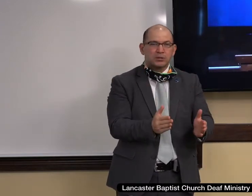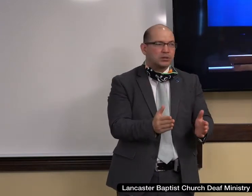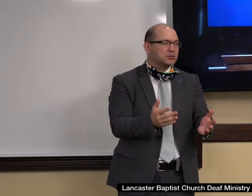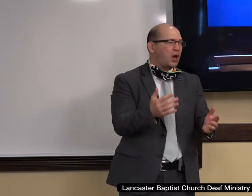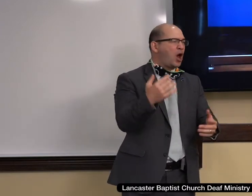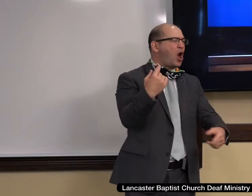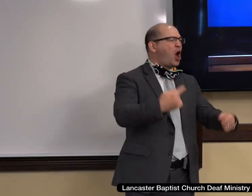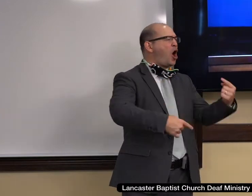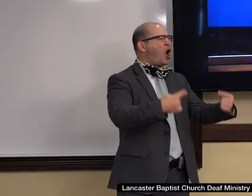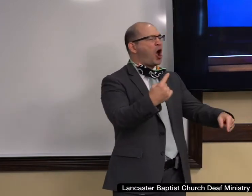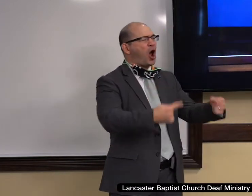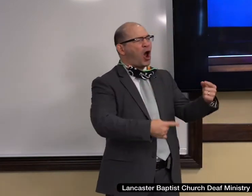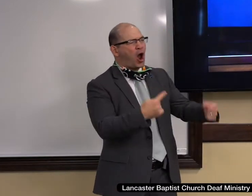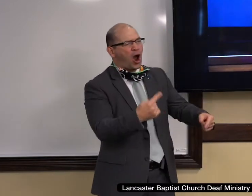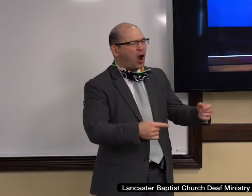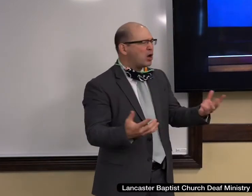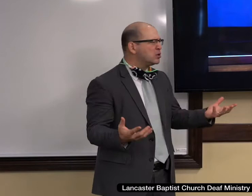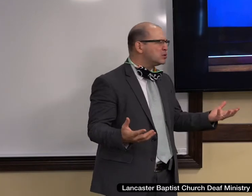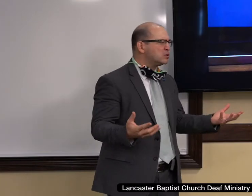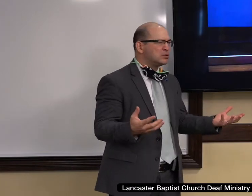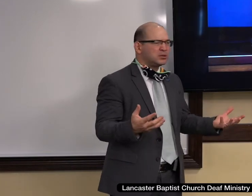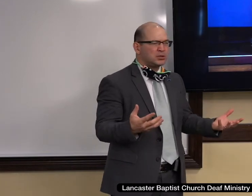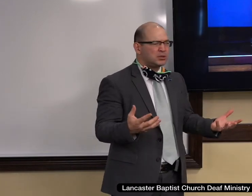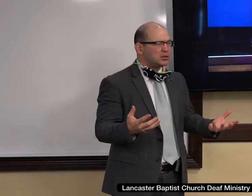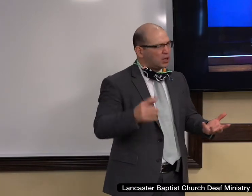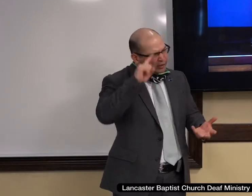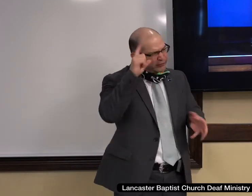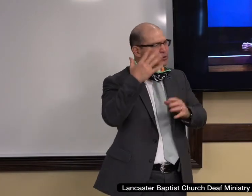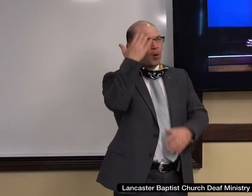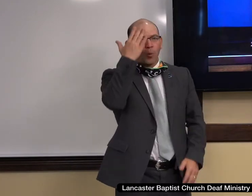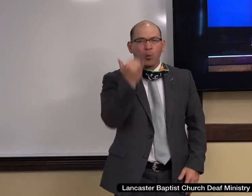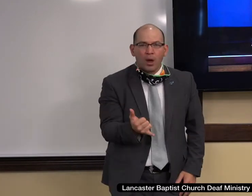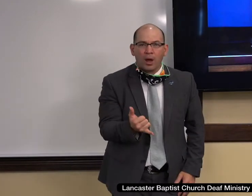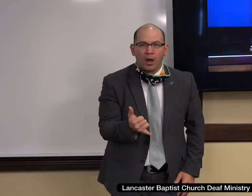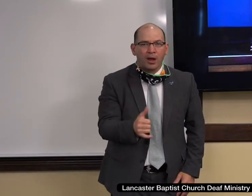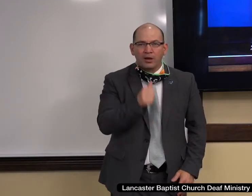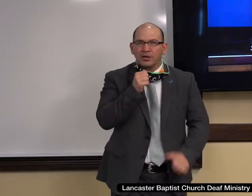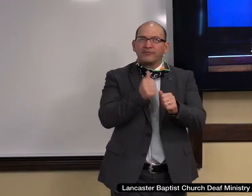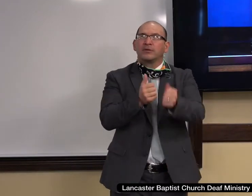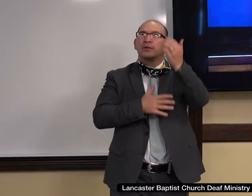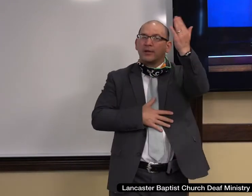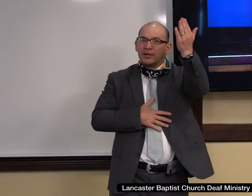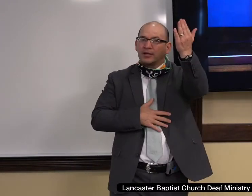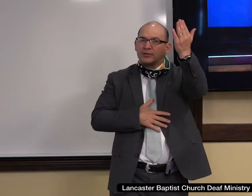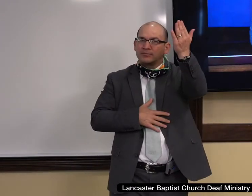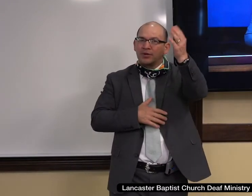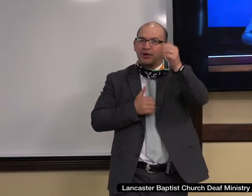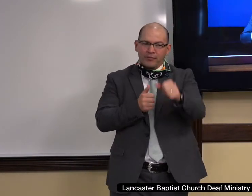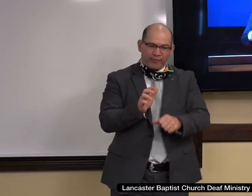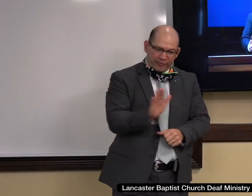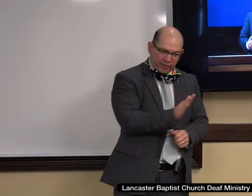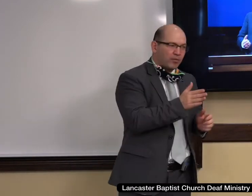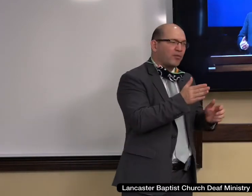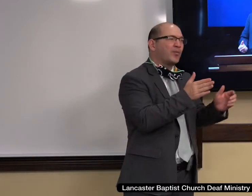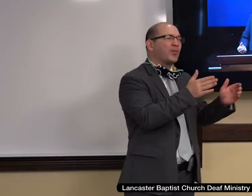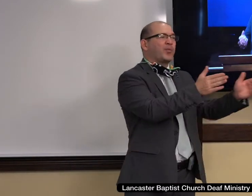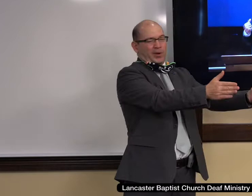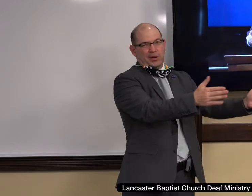spouting according to the line, Christ Jesus. They're going every which direction because they're not affixed to the